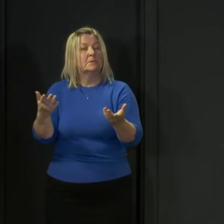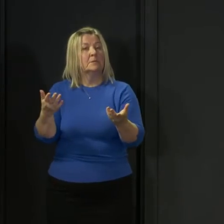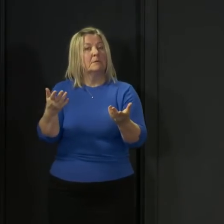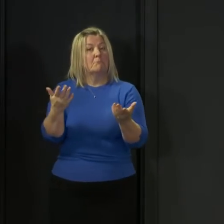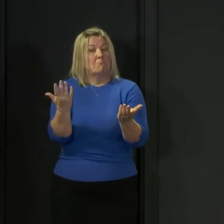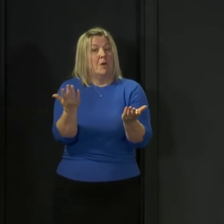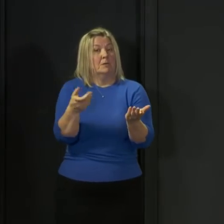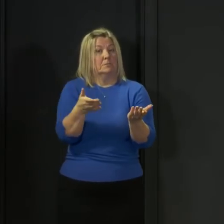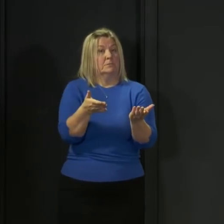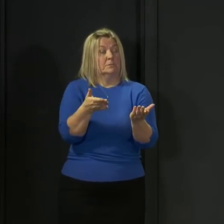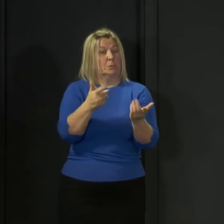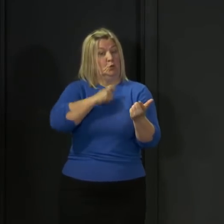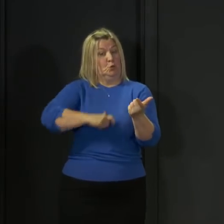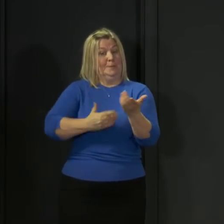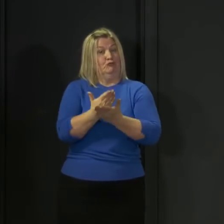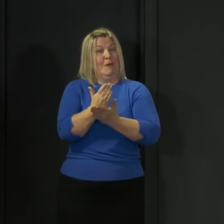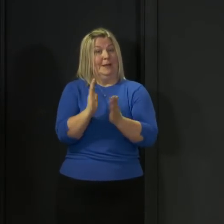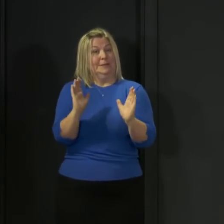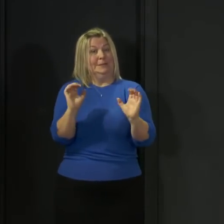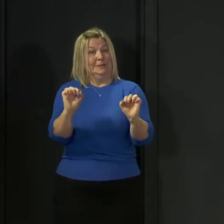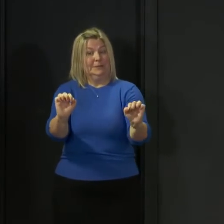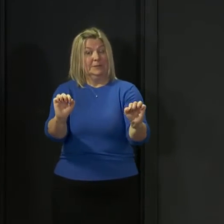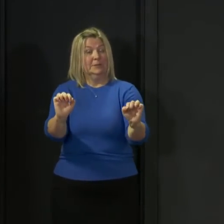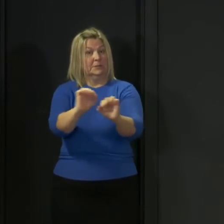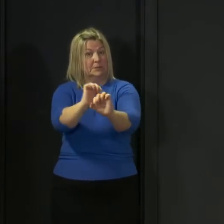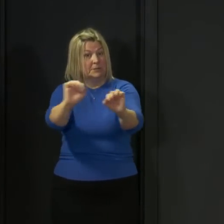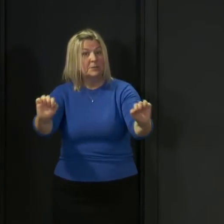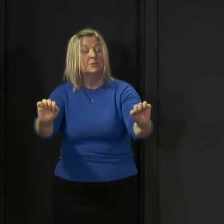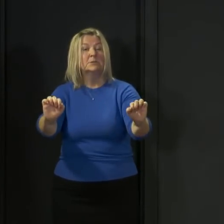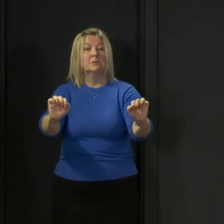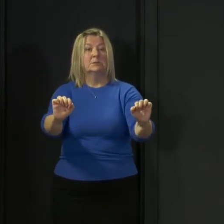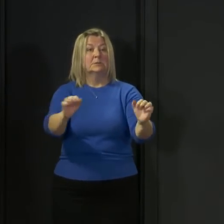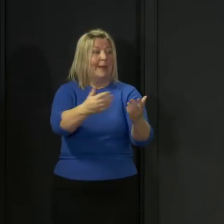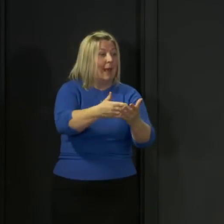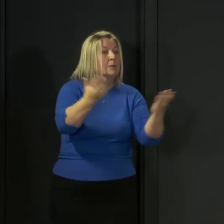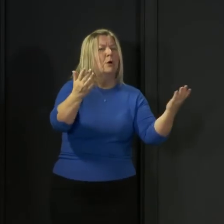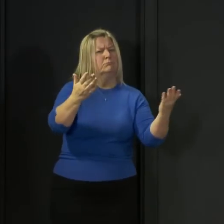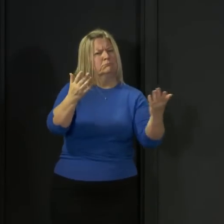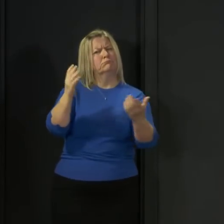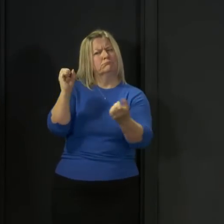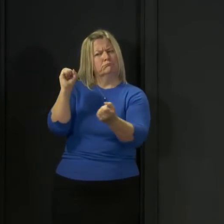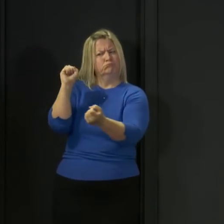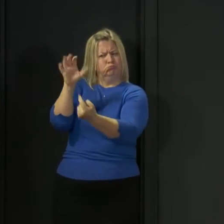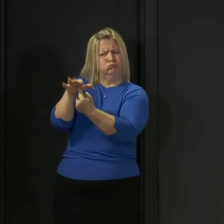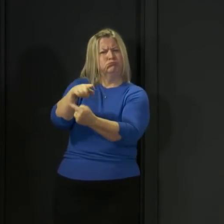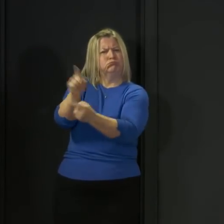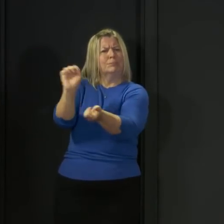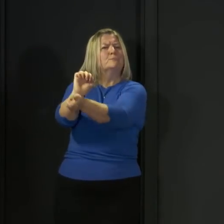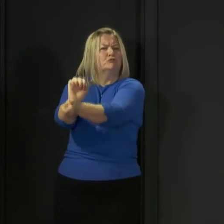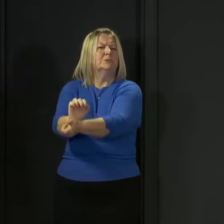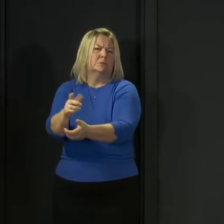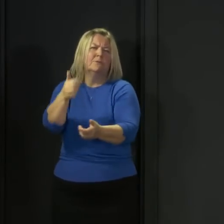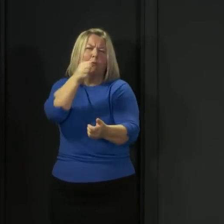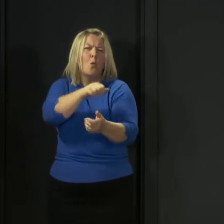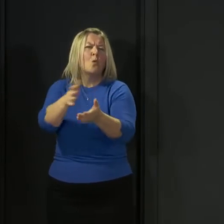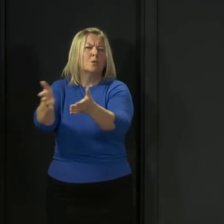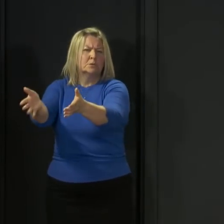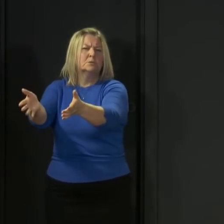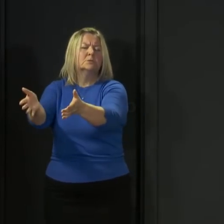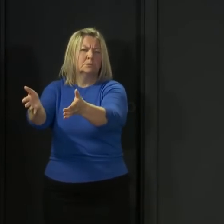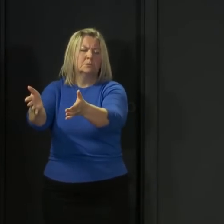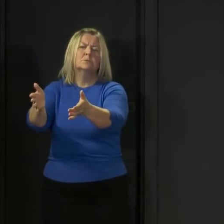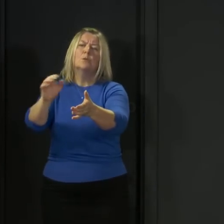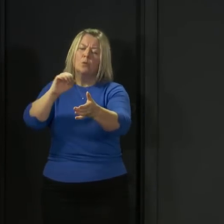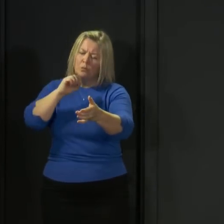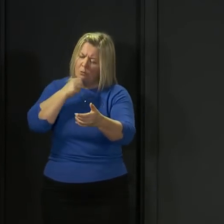that human rights for people in our prisons are very important and we will always seek to operate in